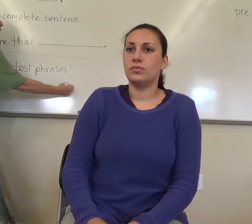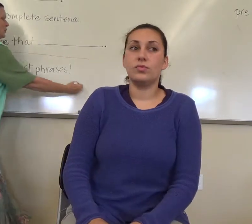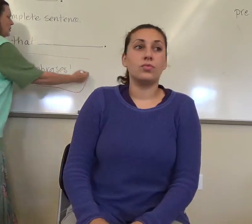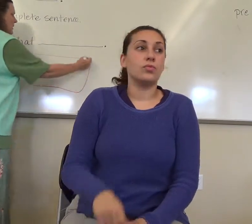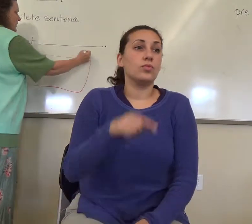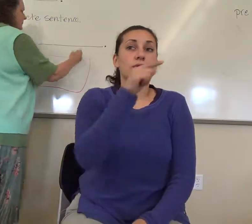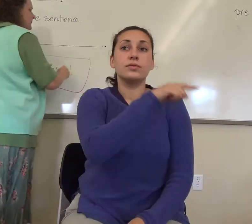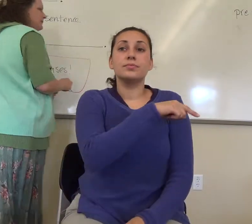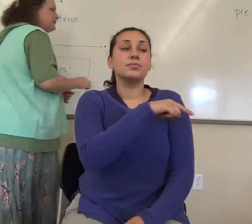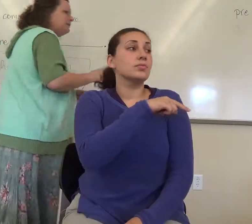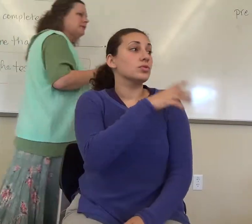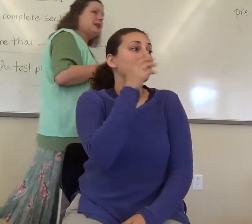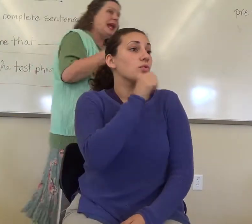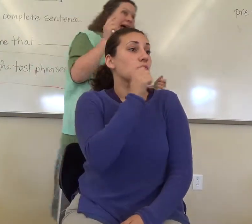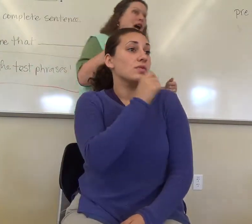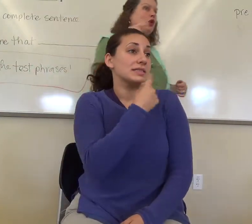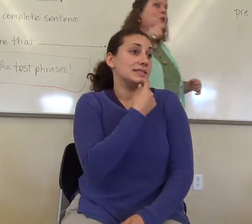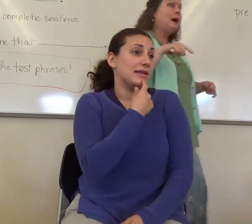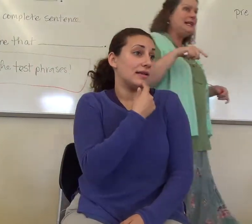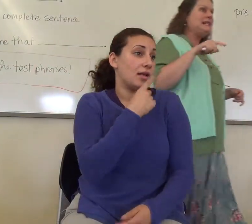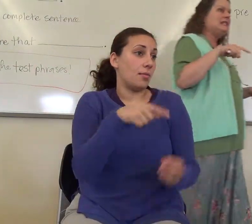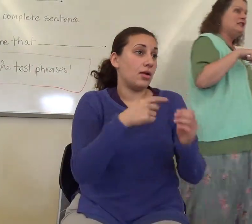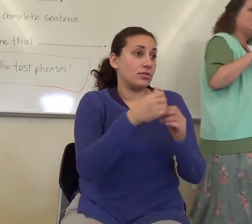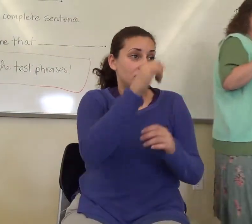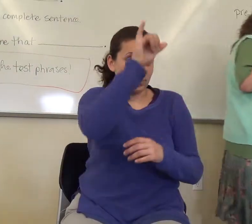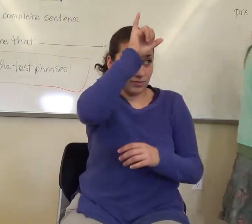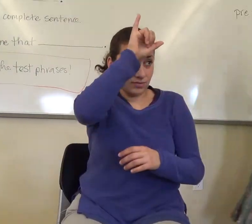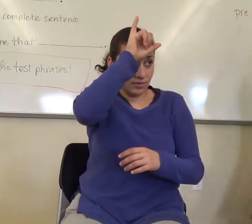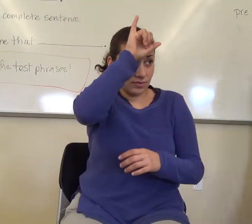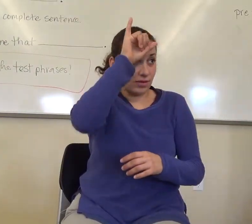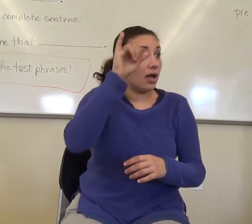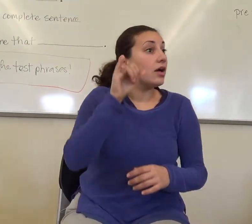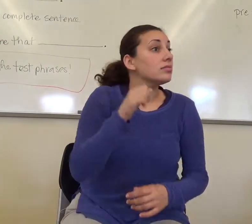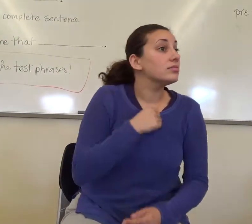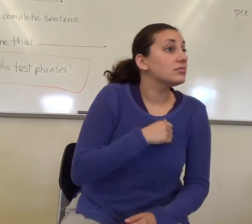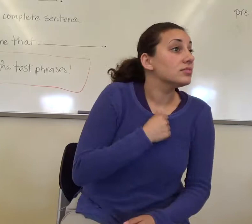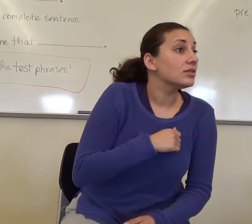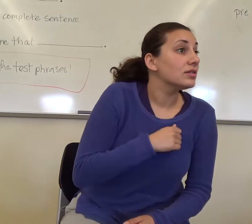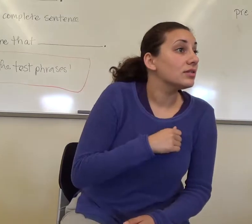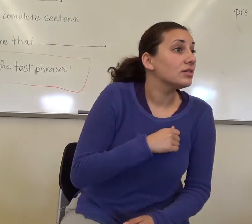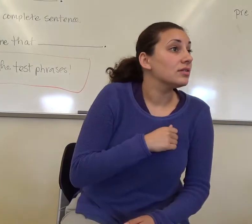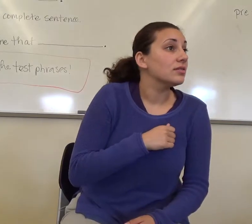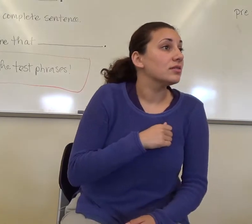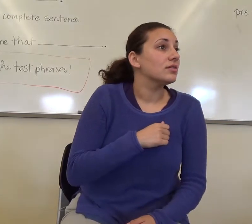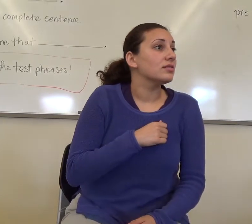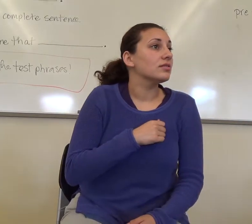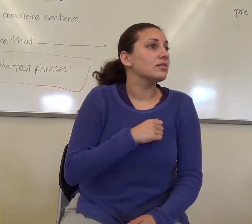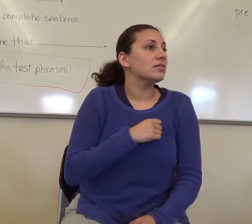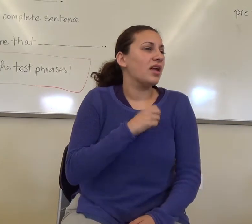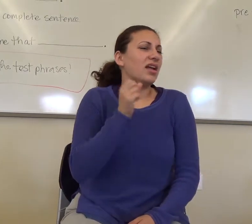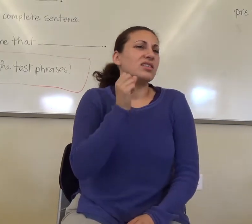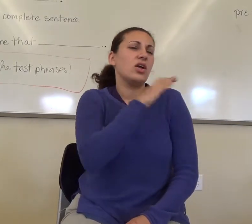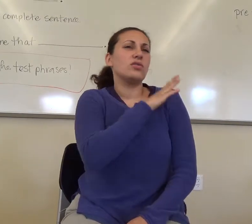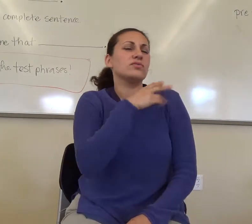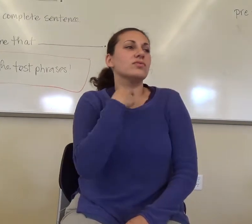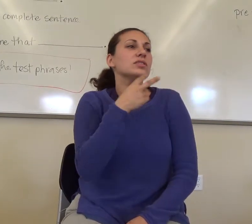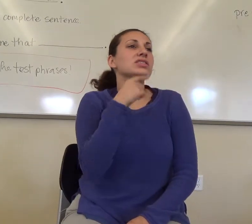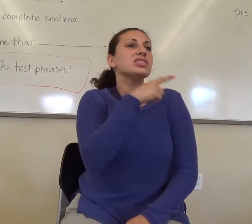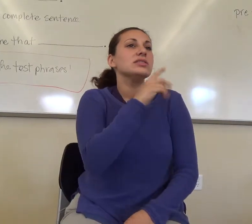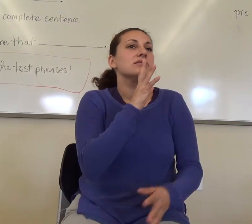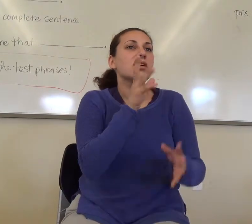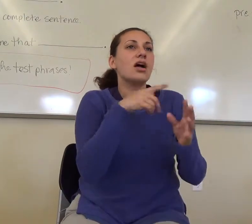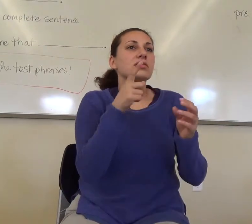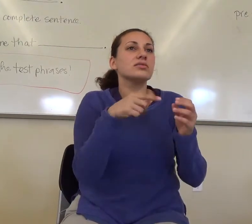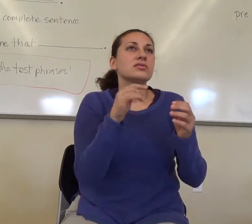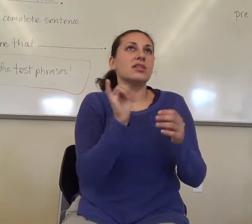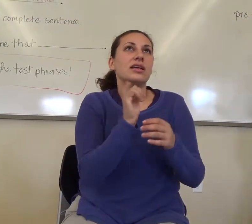that would work. How bison survived. That's what you said, right? This paragraph is